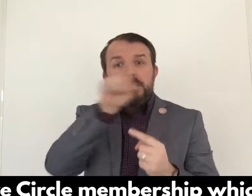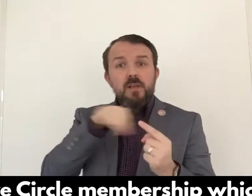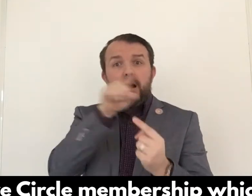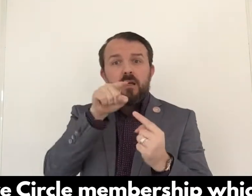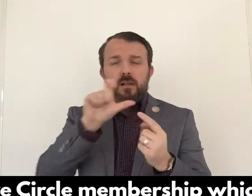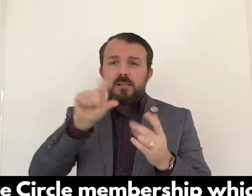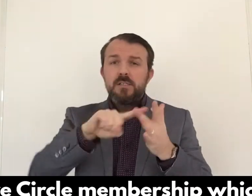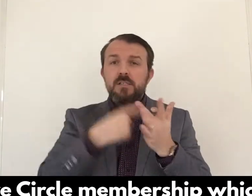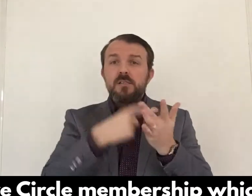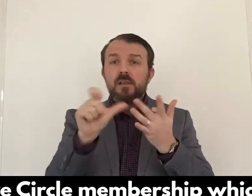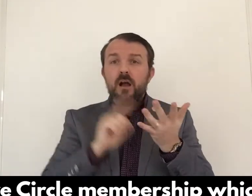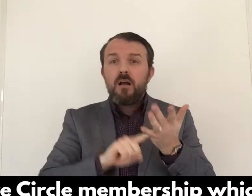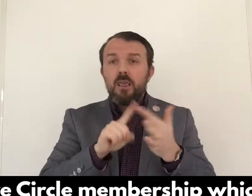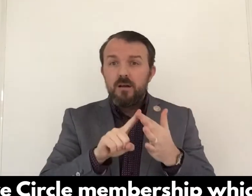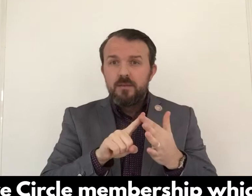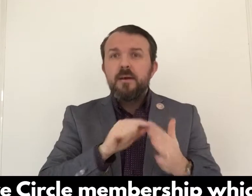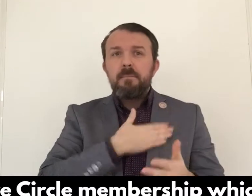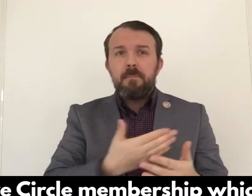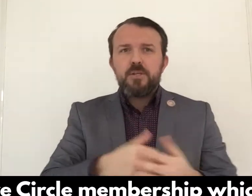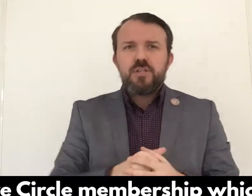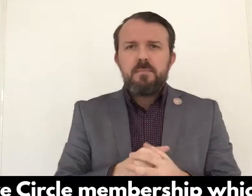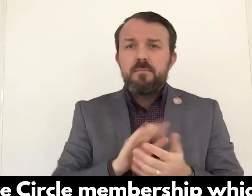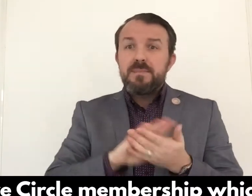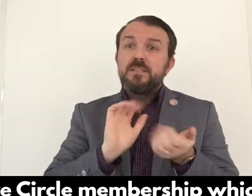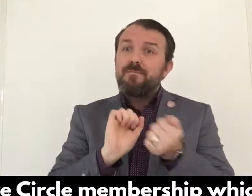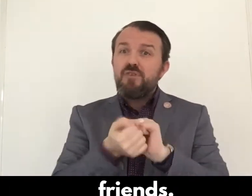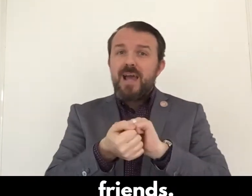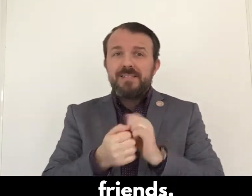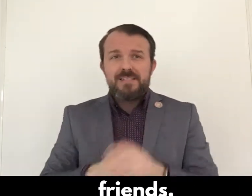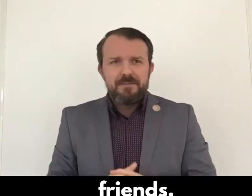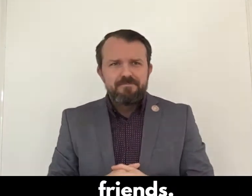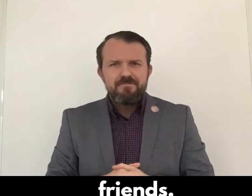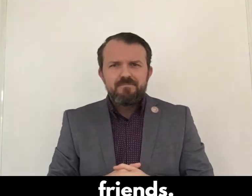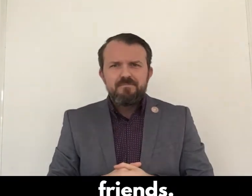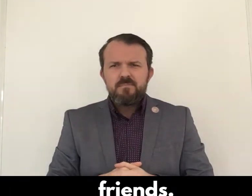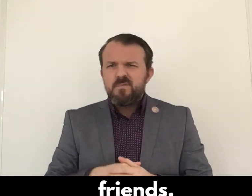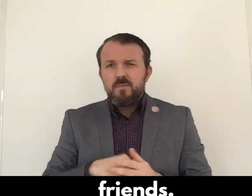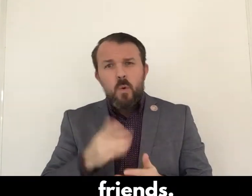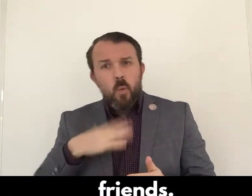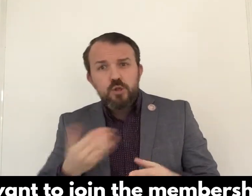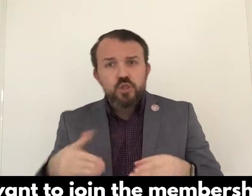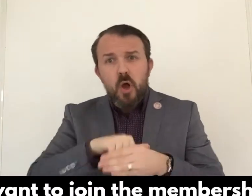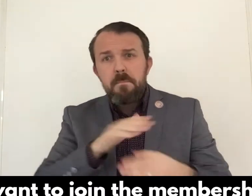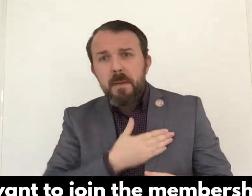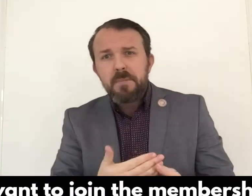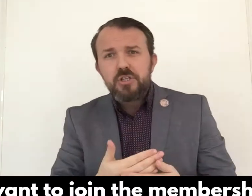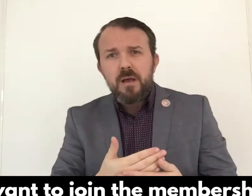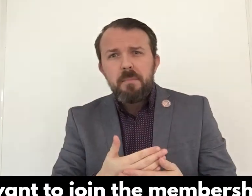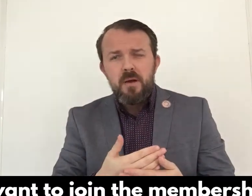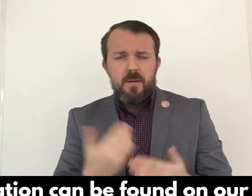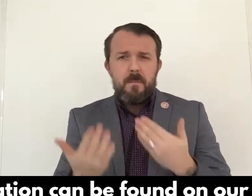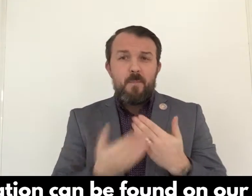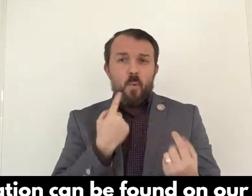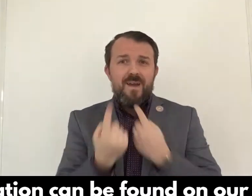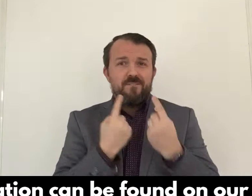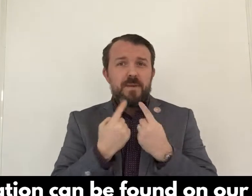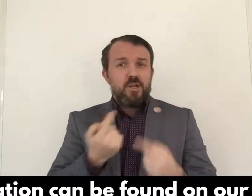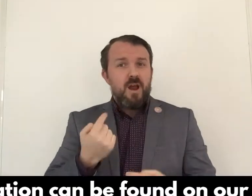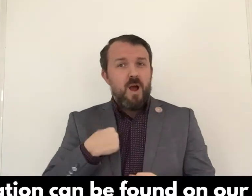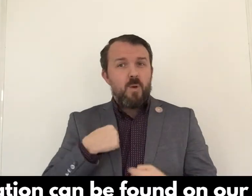dunkers, dunkers, membership, and friends, more desired membership, more information on